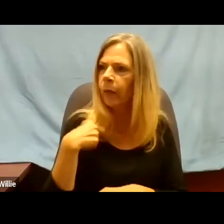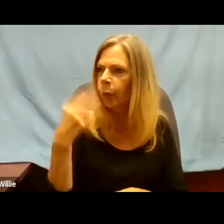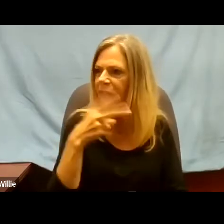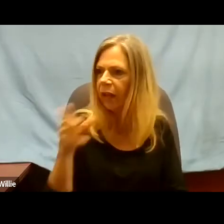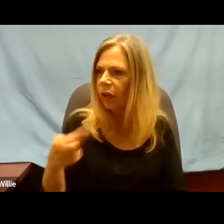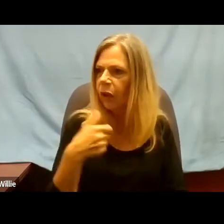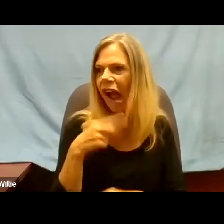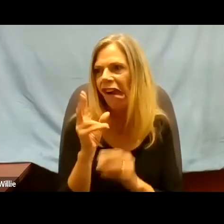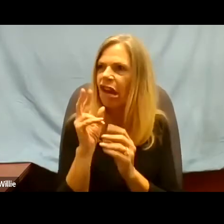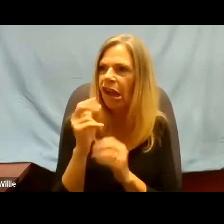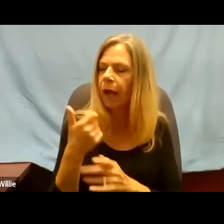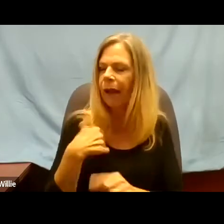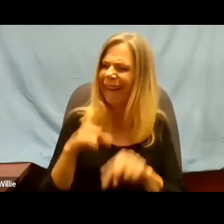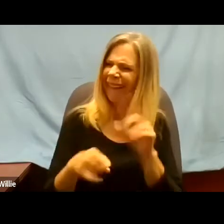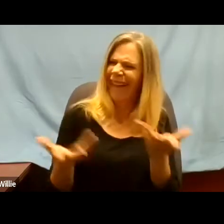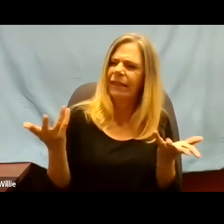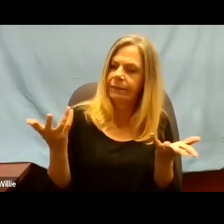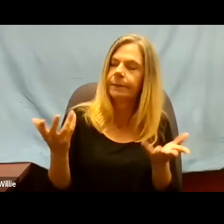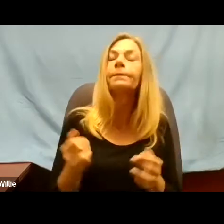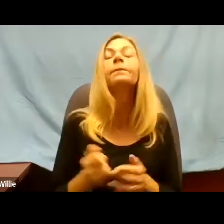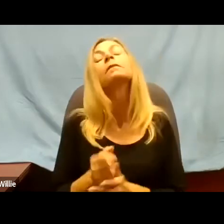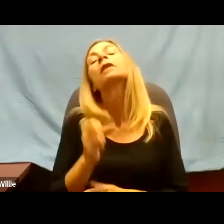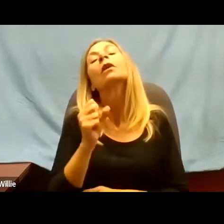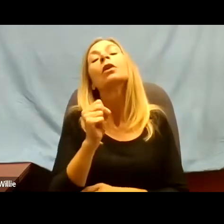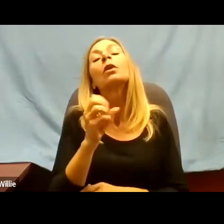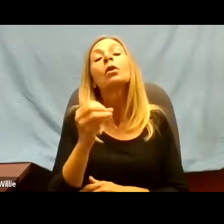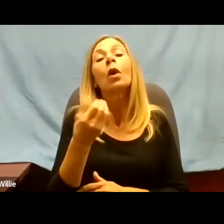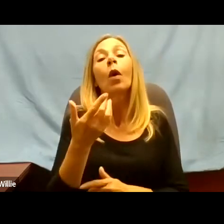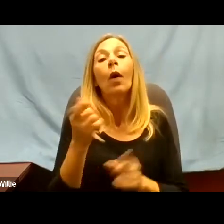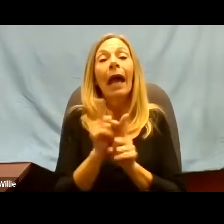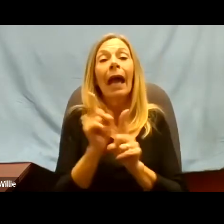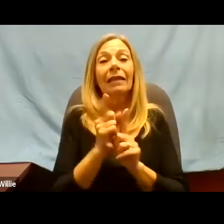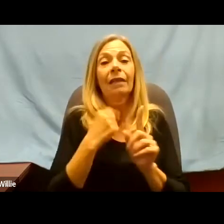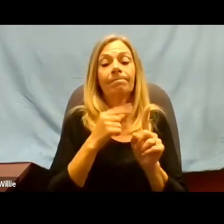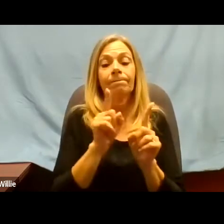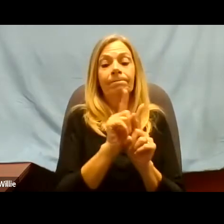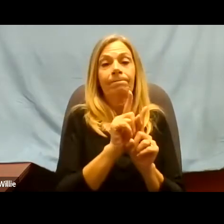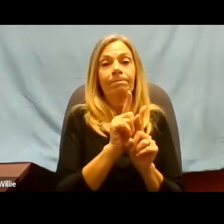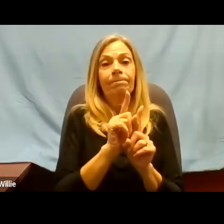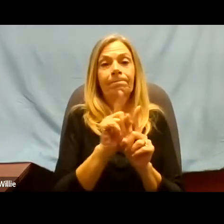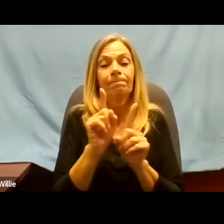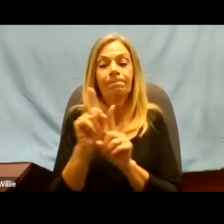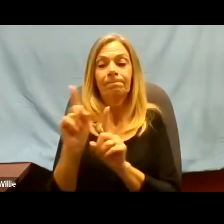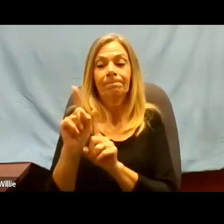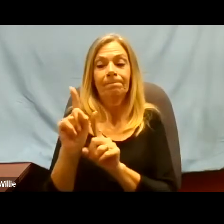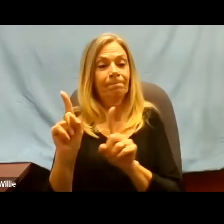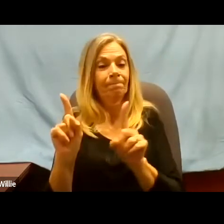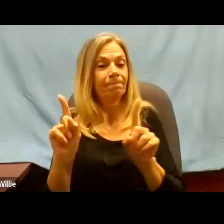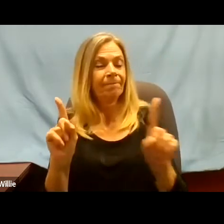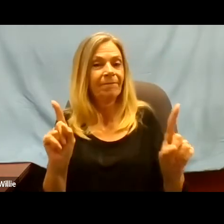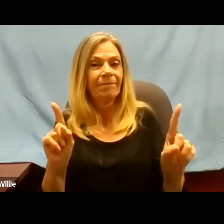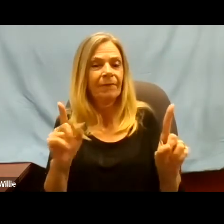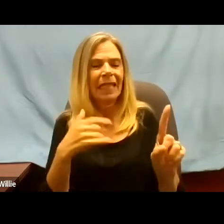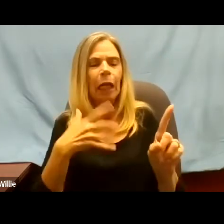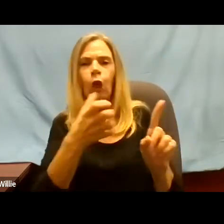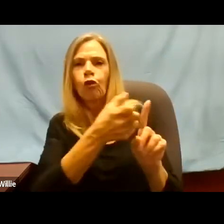Uh, and as I started to walk away, he grabbed me. And he wants to talk to me.